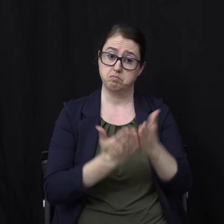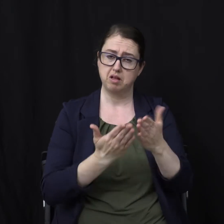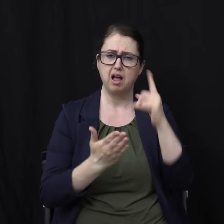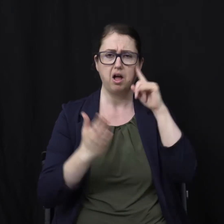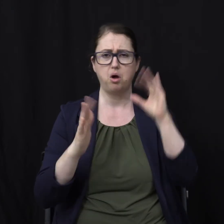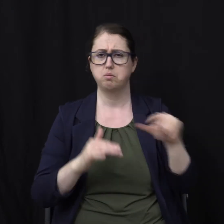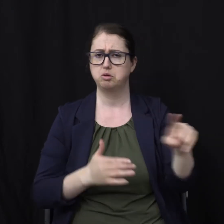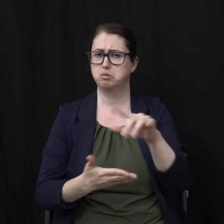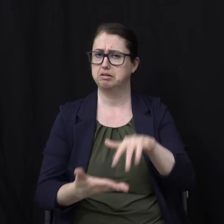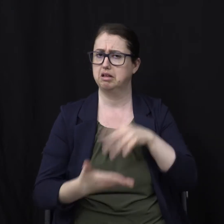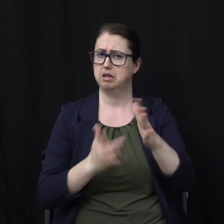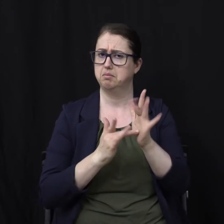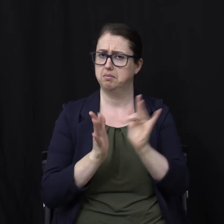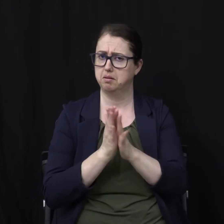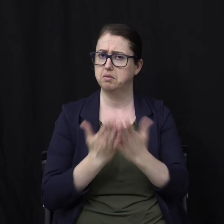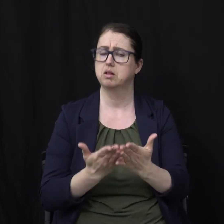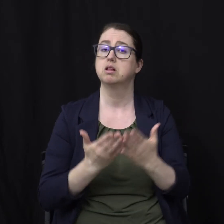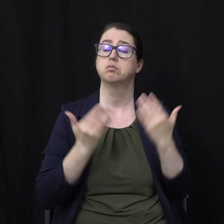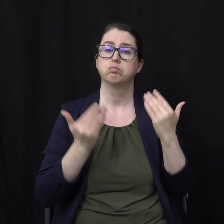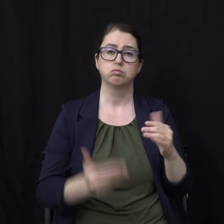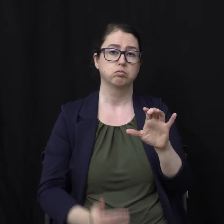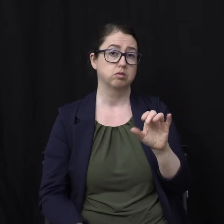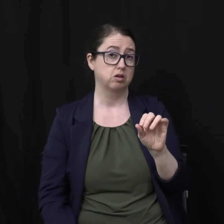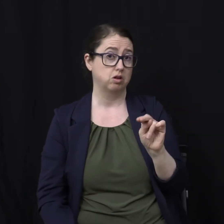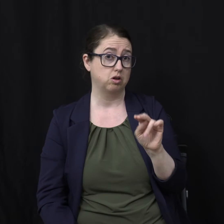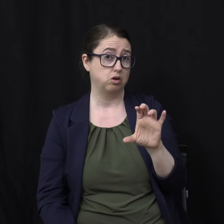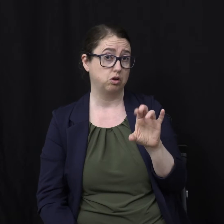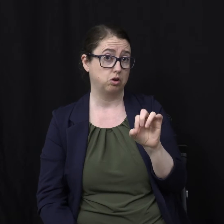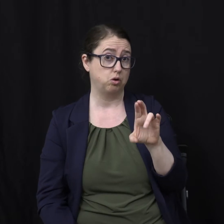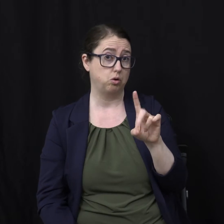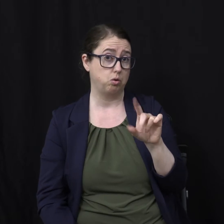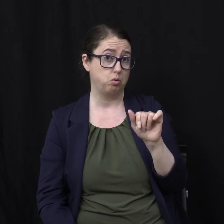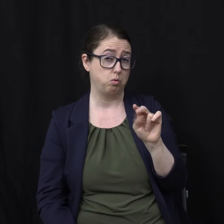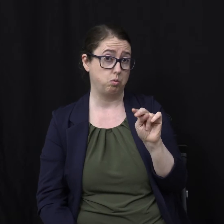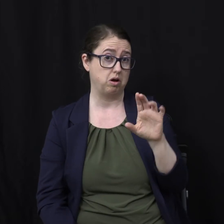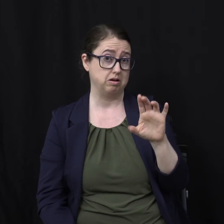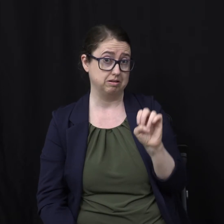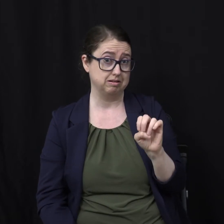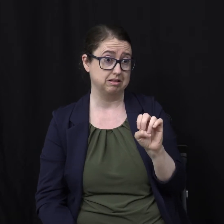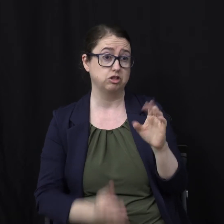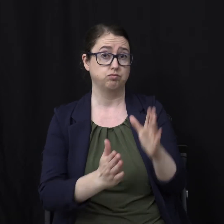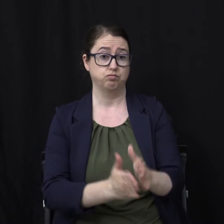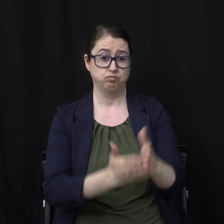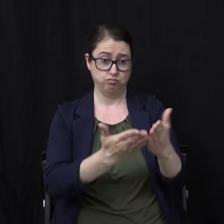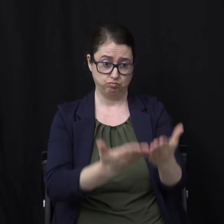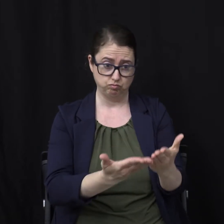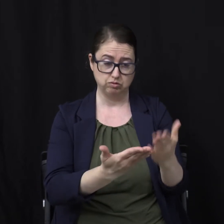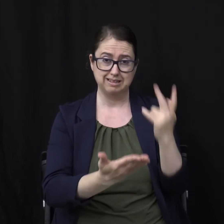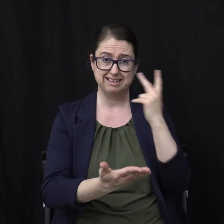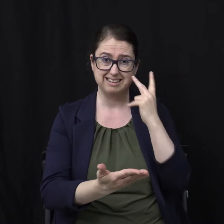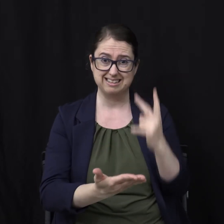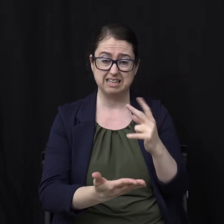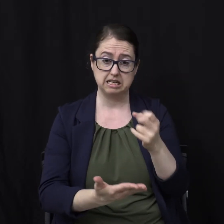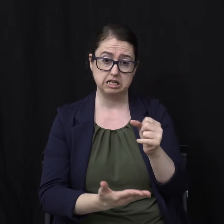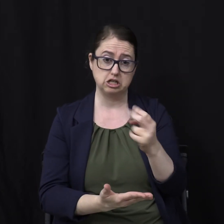study your Bibles Get out of concordance And look up every use of the word sheol In the Hebrew Old Testament